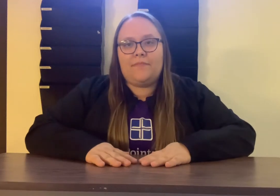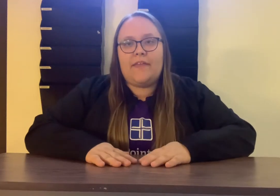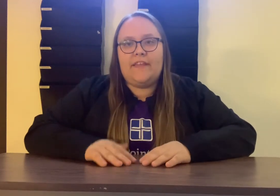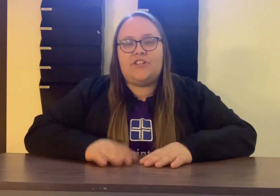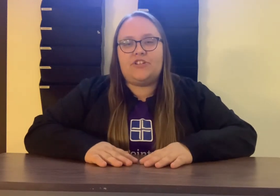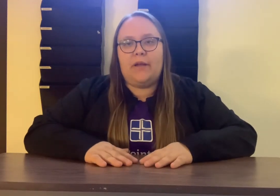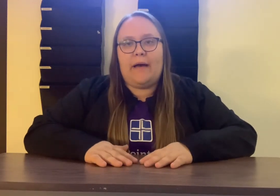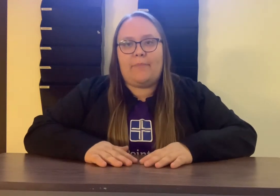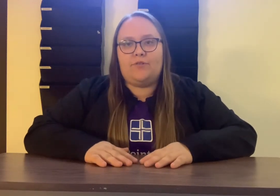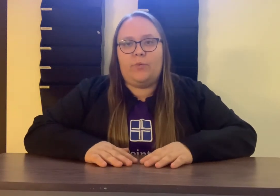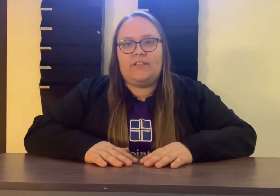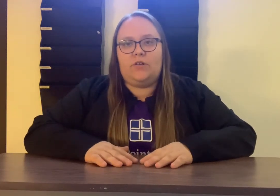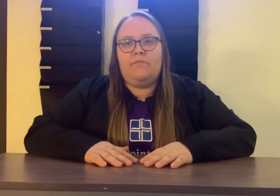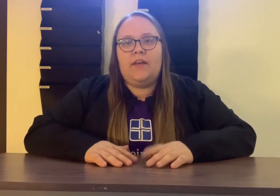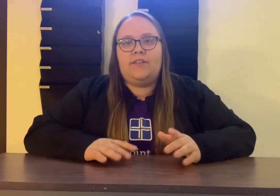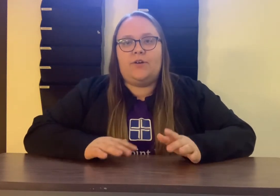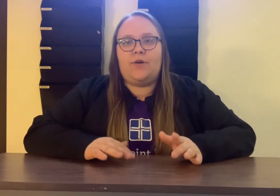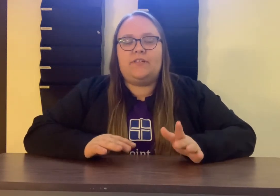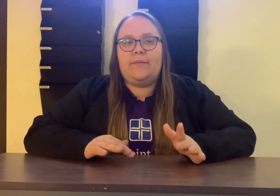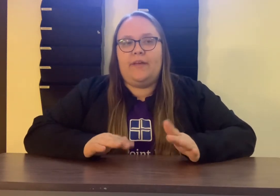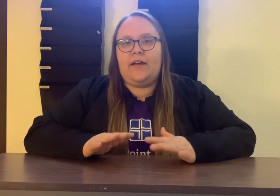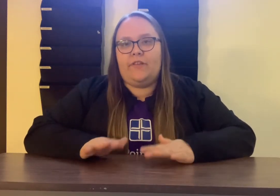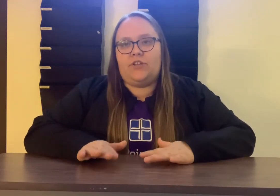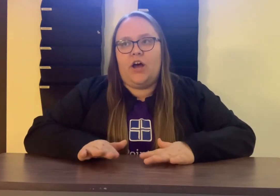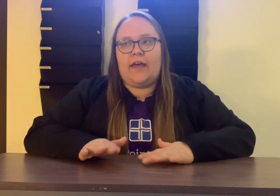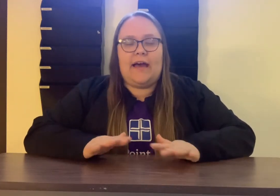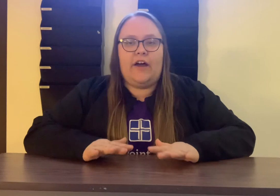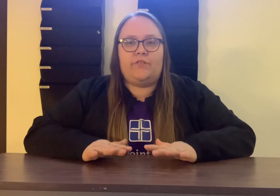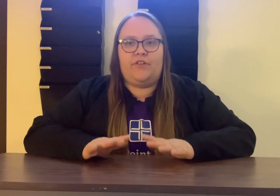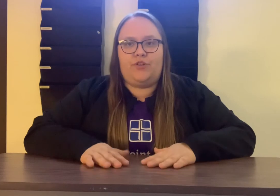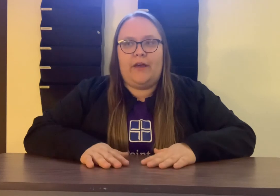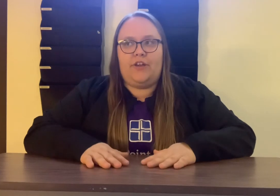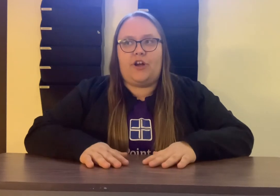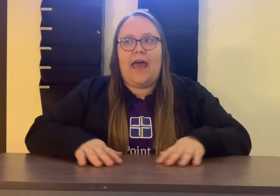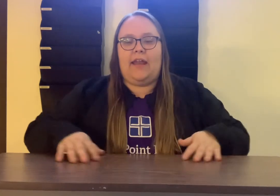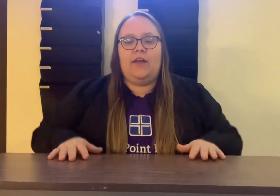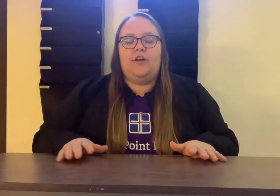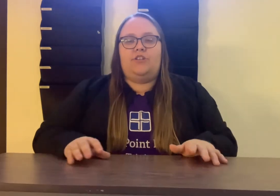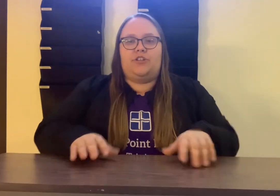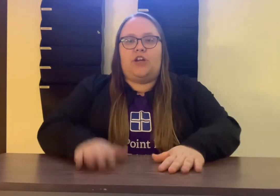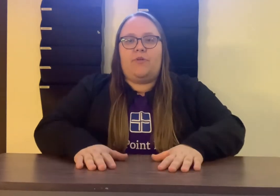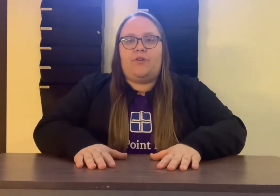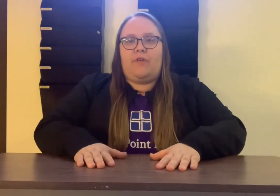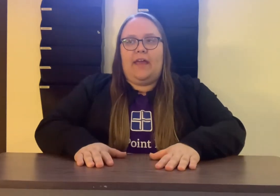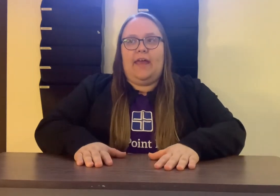This year is called Pop Goes the Weasel. So it goes to the beat of the song. It kind of helps if you do it in your head. So you're start with your right hand.